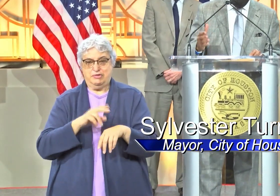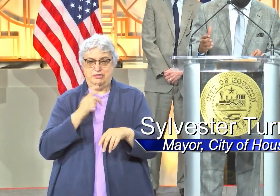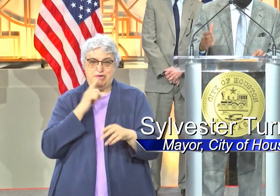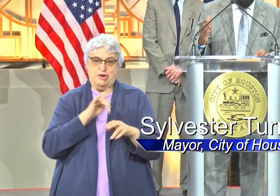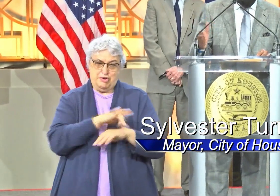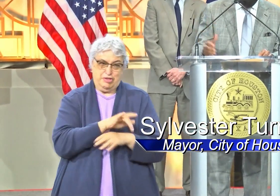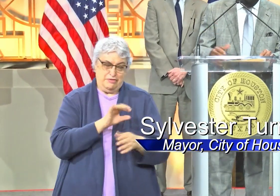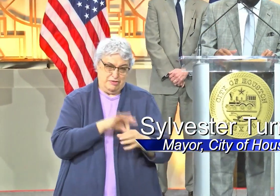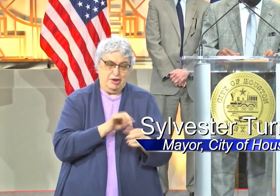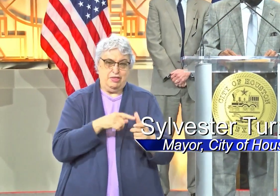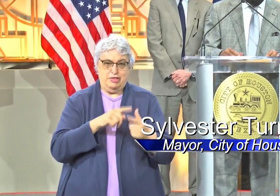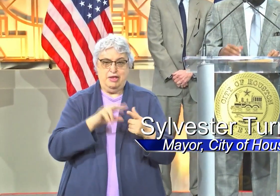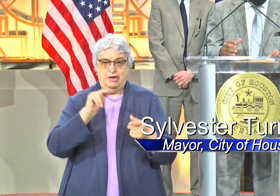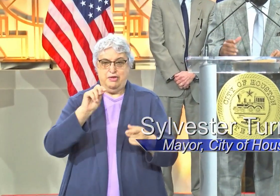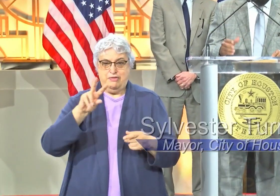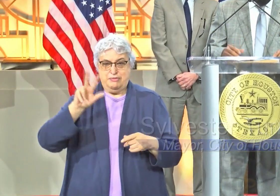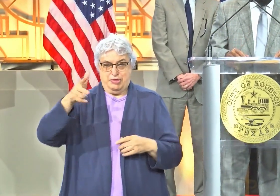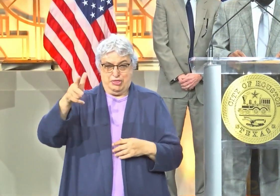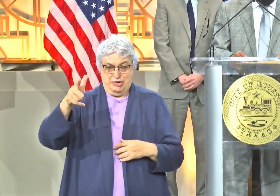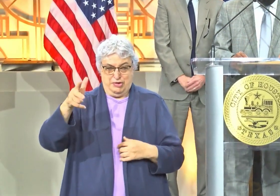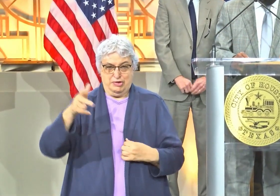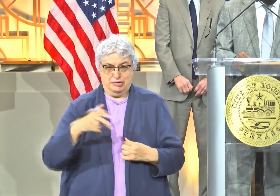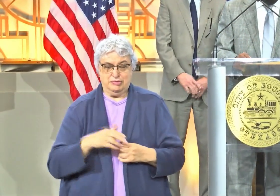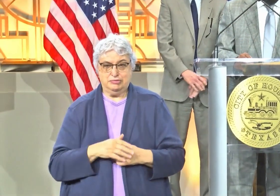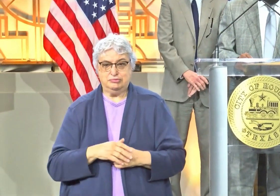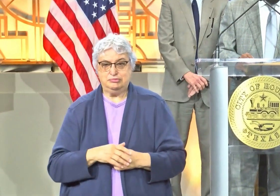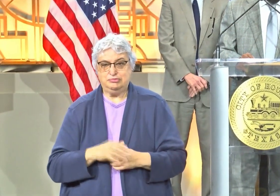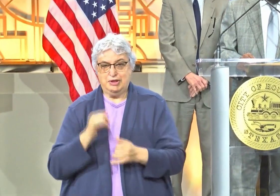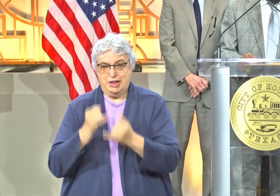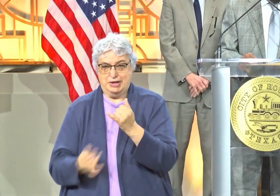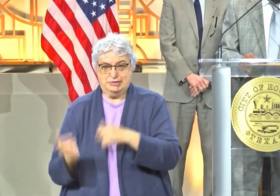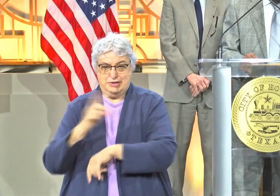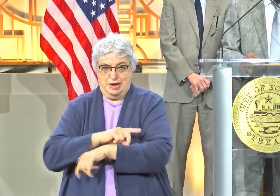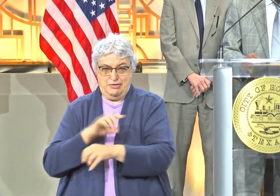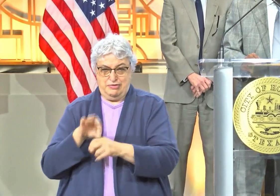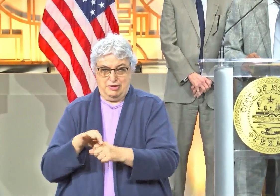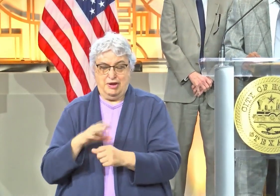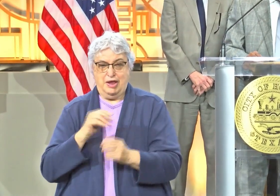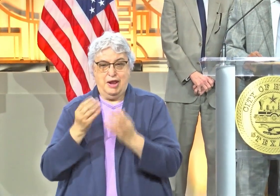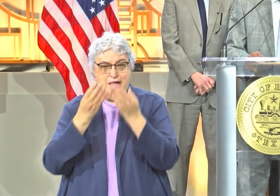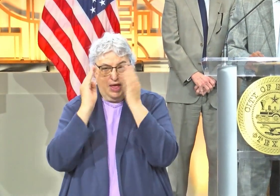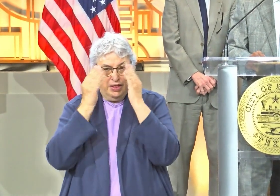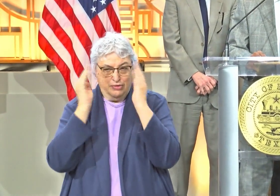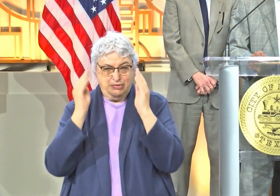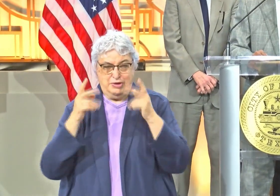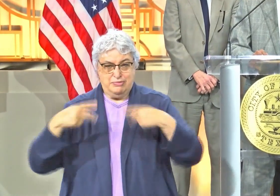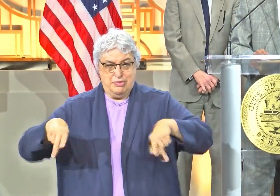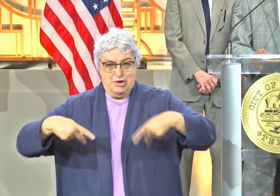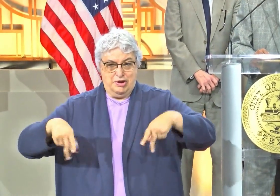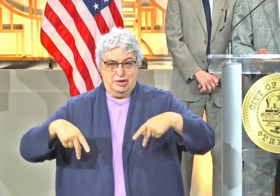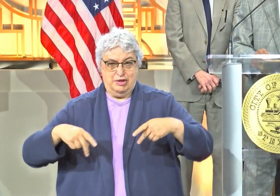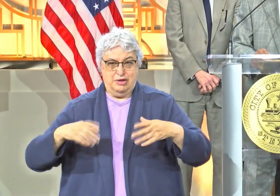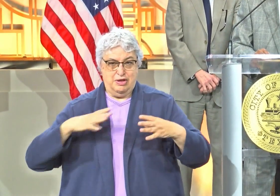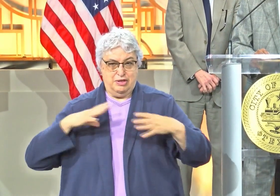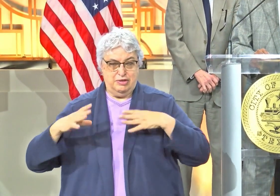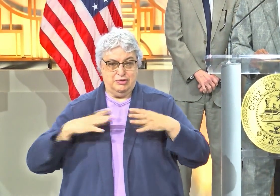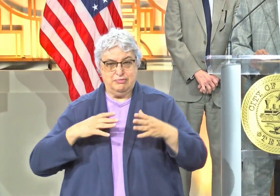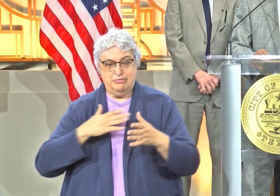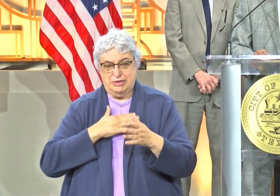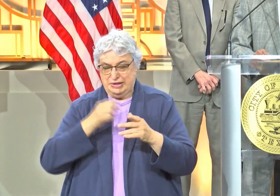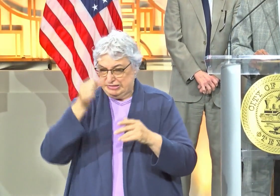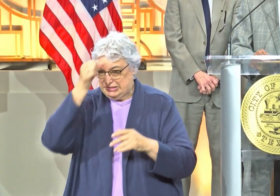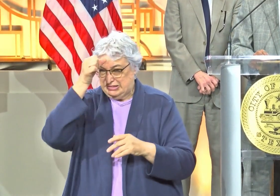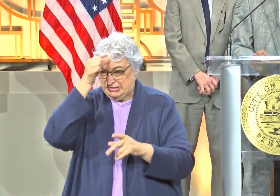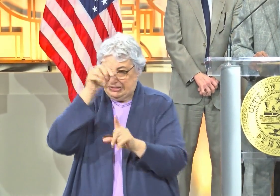Halloween festivities and the upcoming holidays, I also want to strongly encourage everyone not to forget